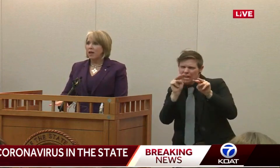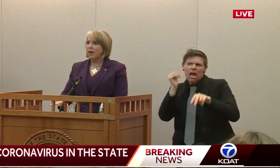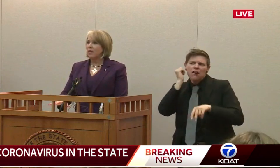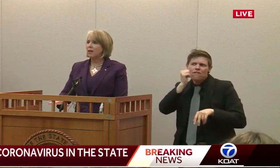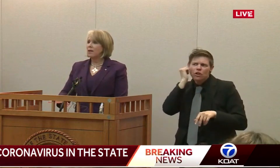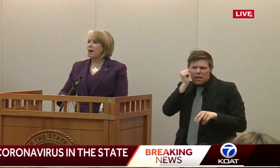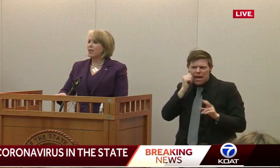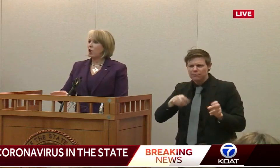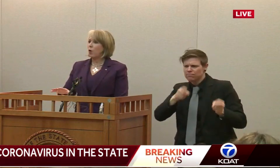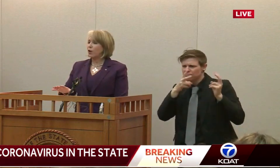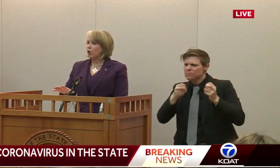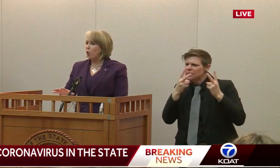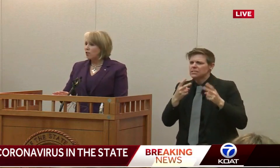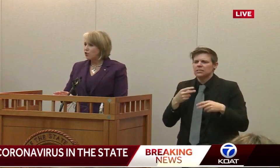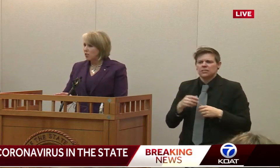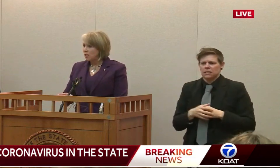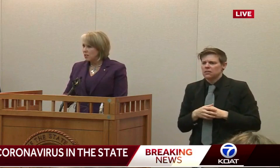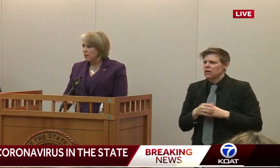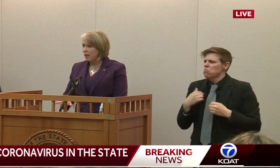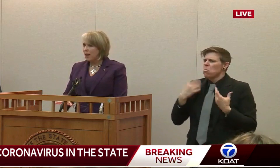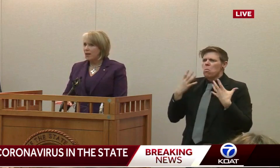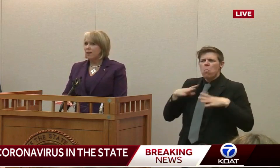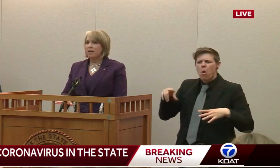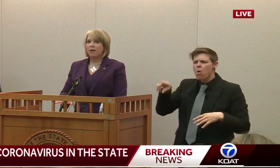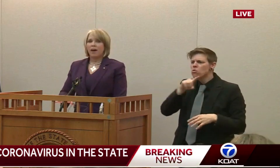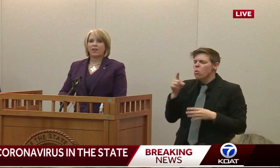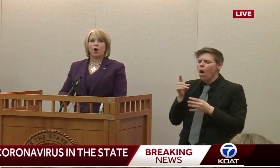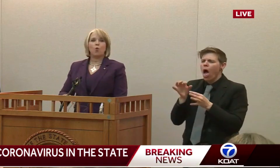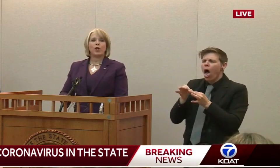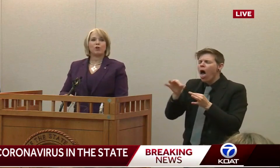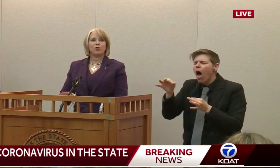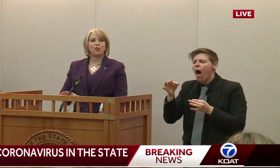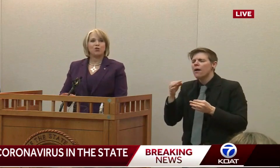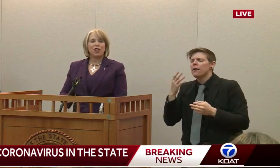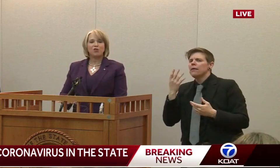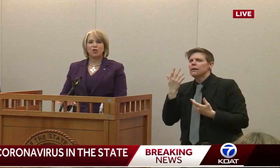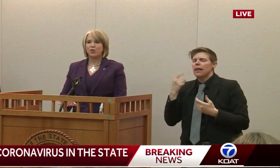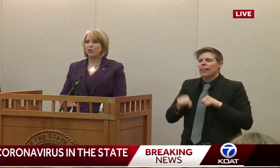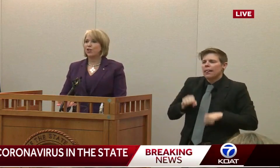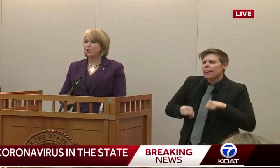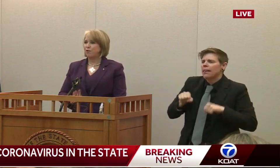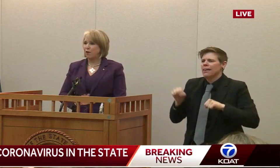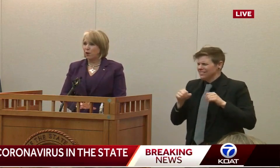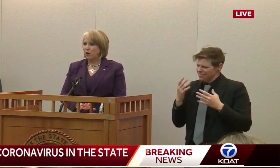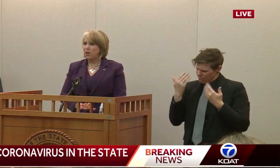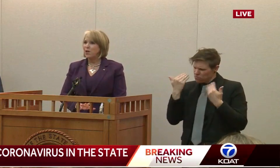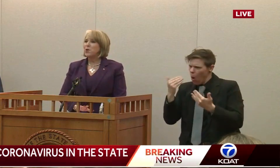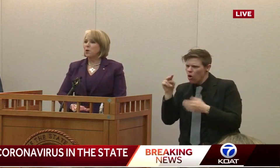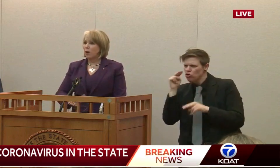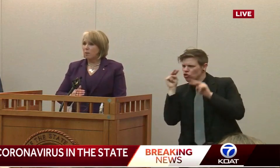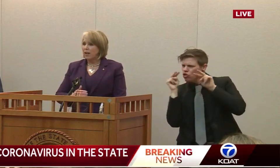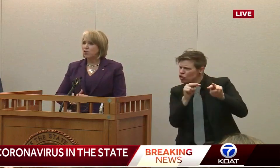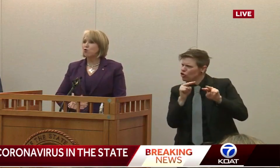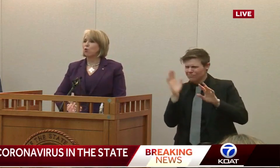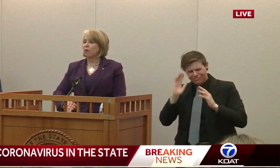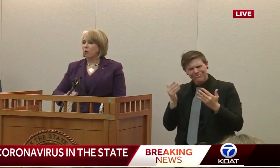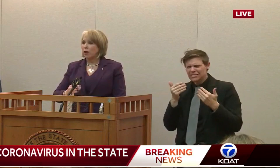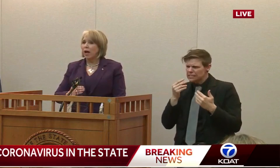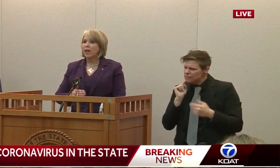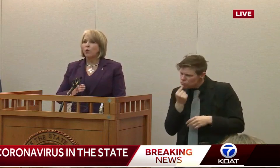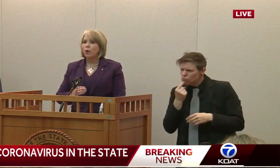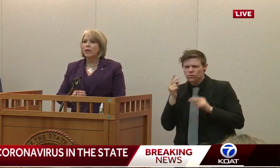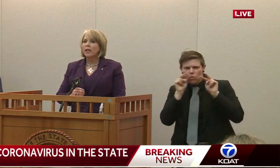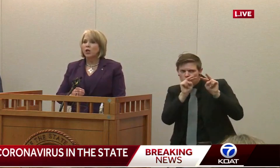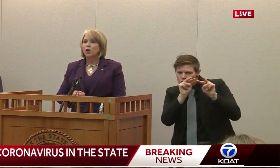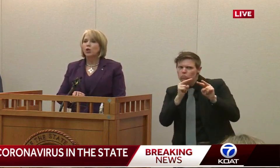benefits delayed. I don't want your questions delayed. I don't want your suggestions deferred. We want to make sure